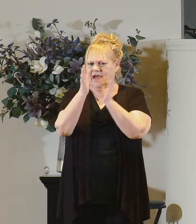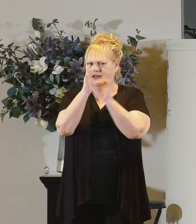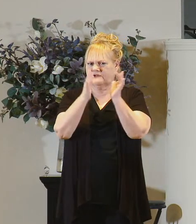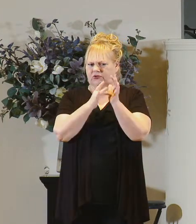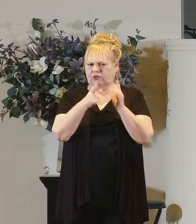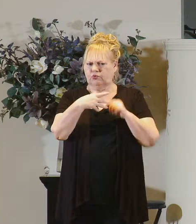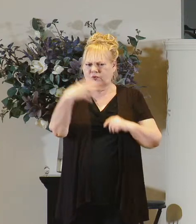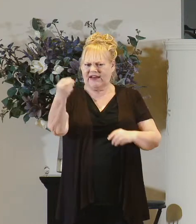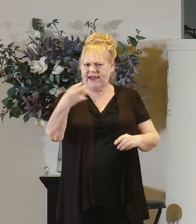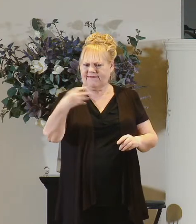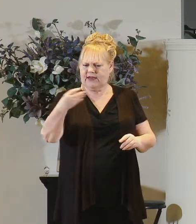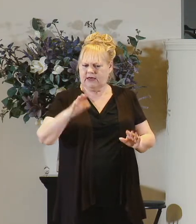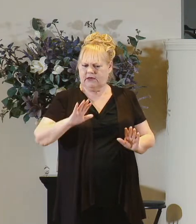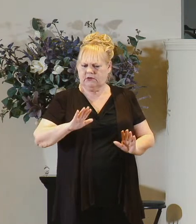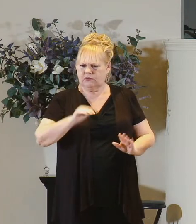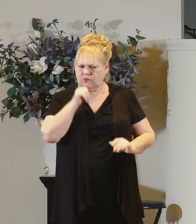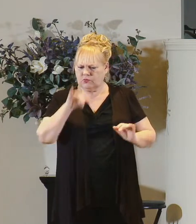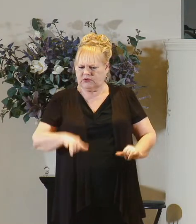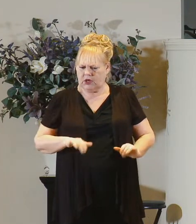to leave